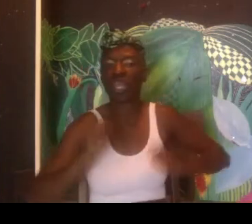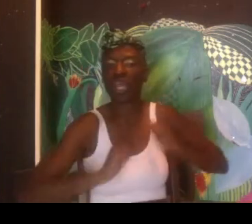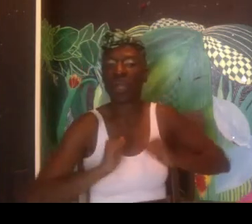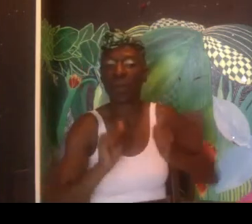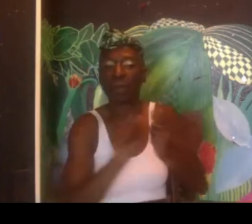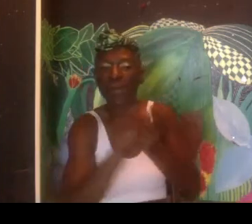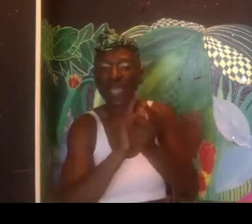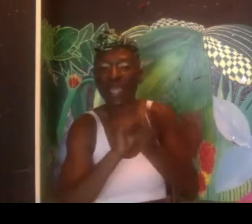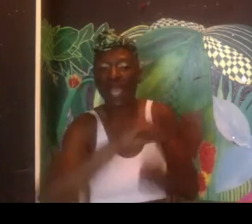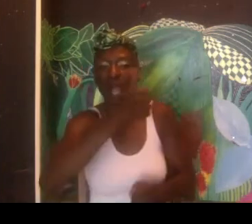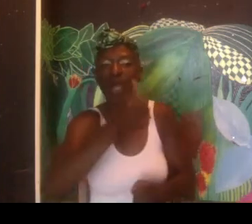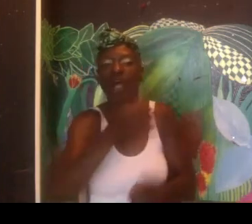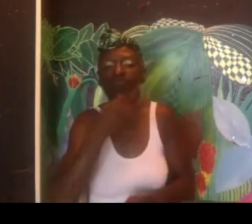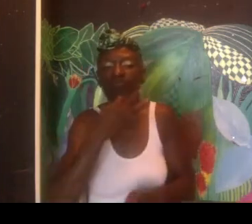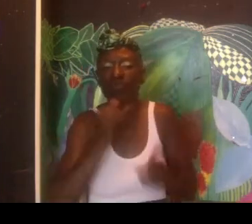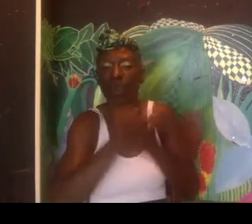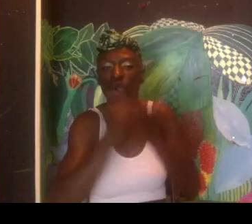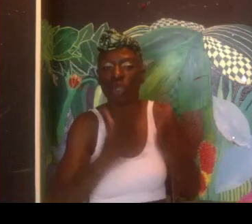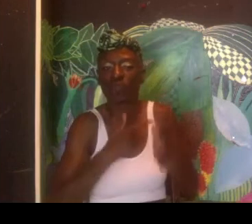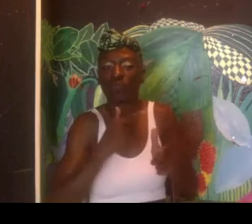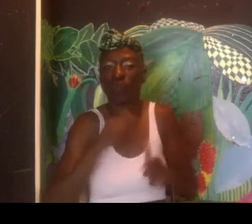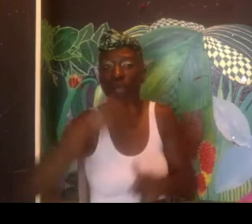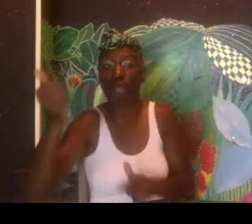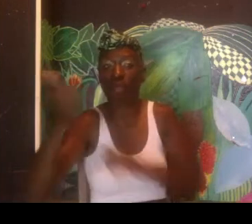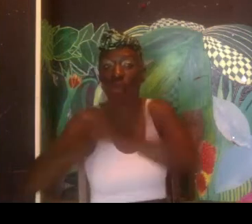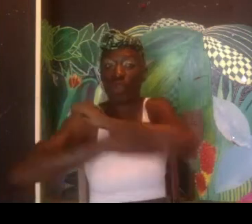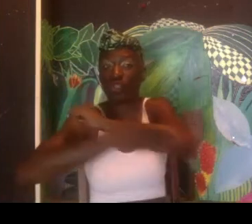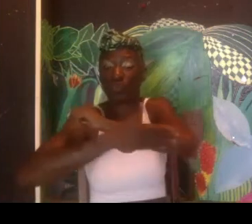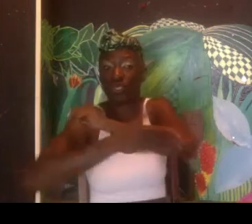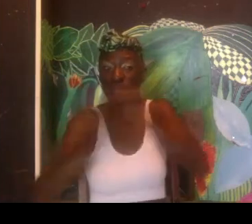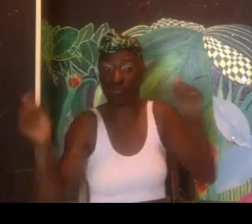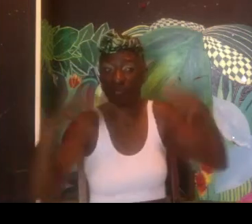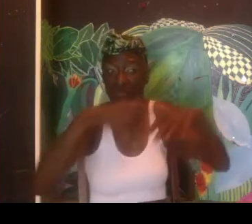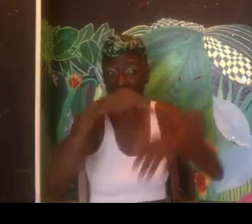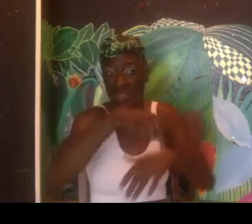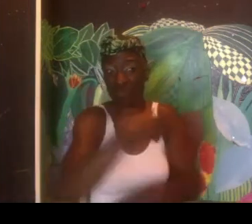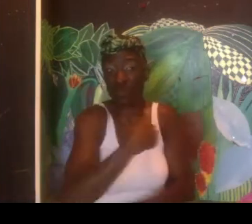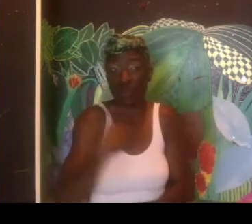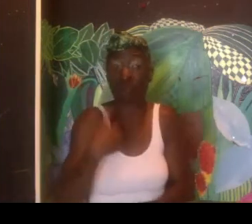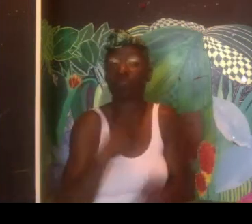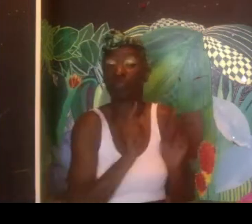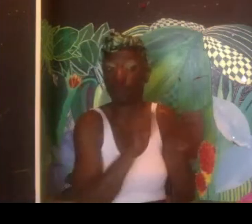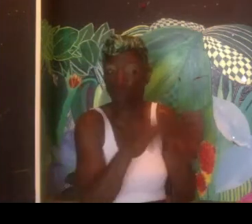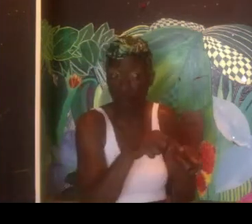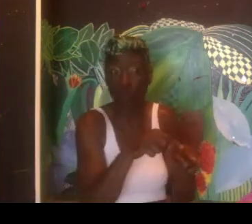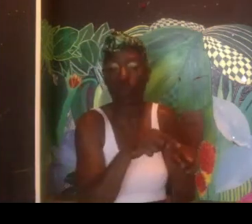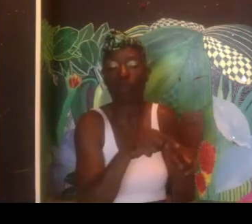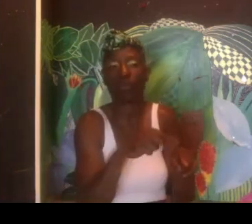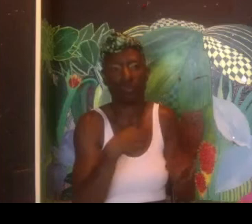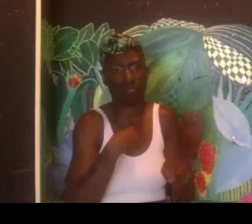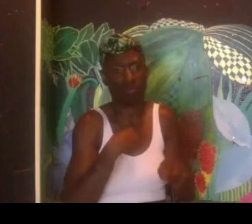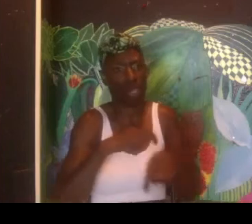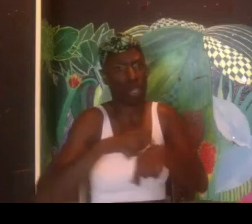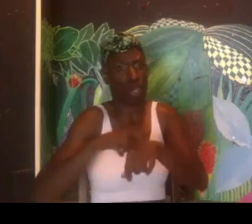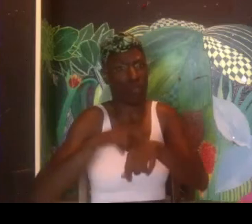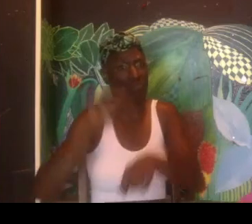And then in 2019, they invited me to be part of a workshop to meet other expert artists from other